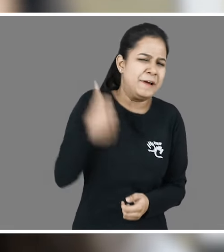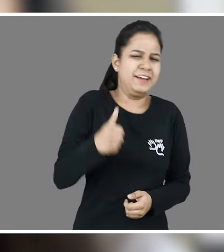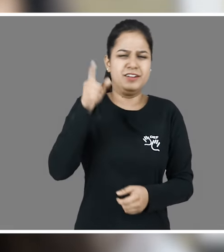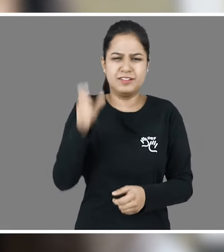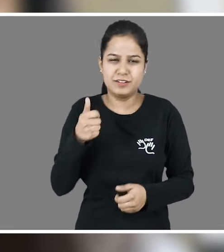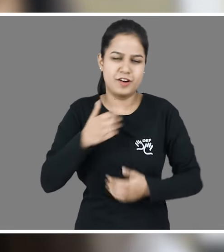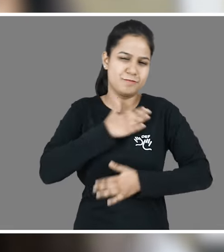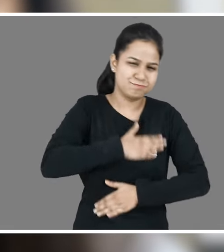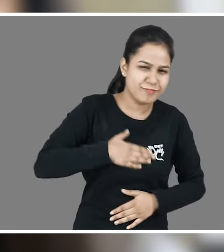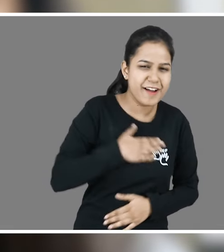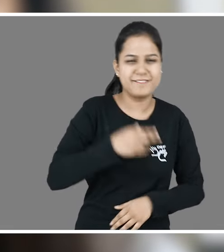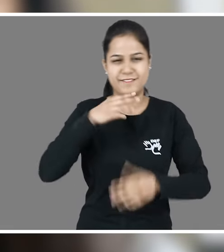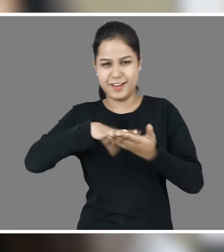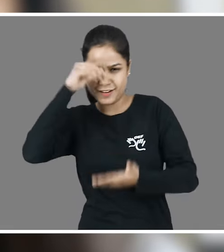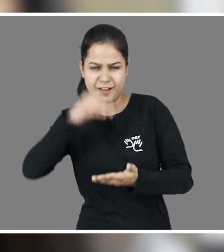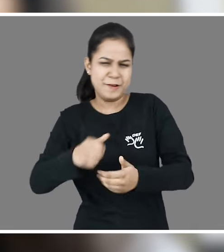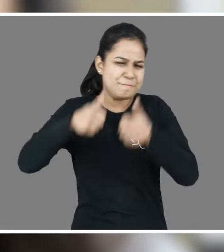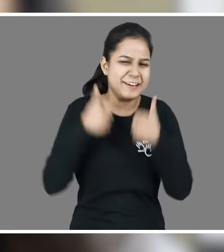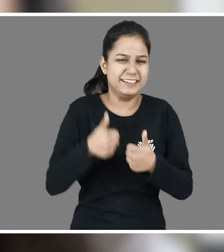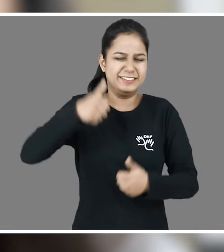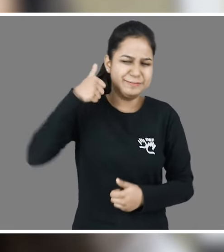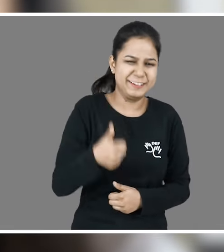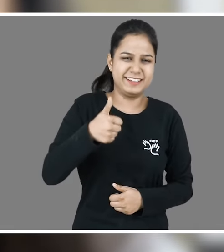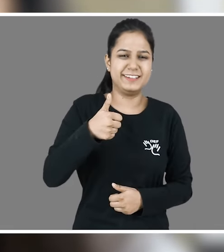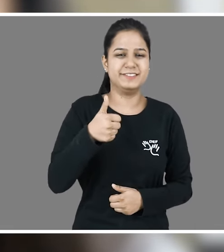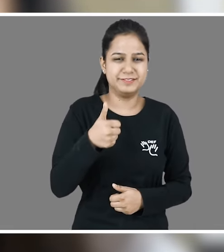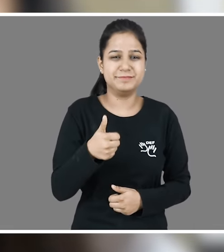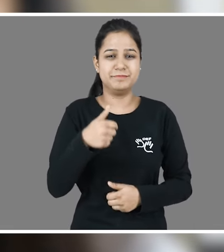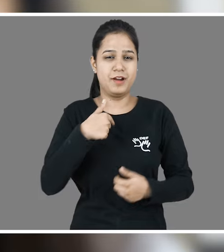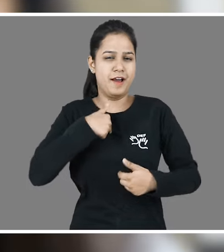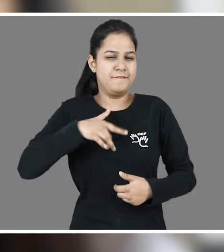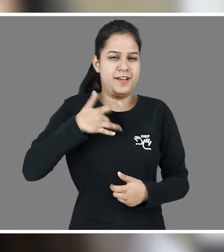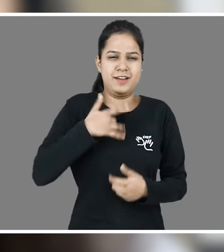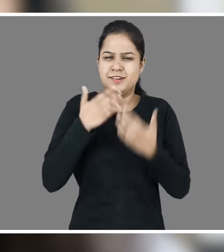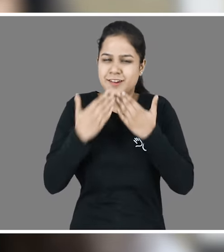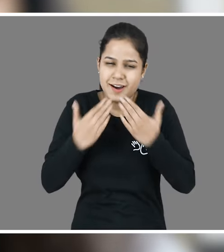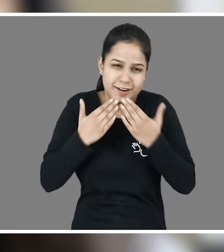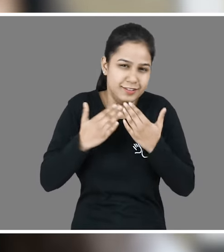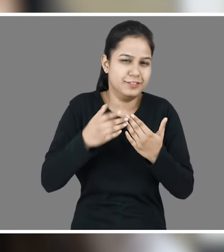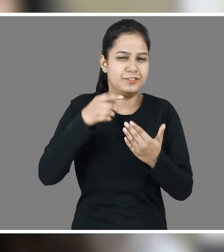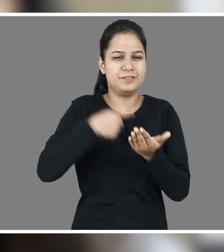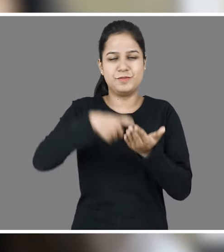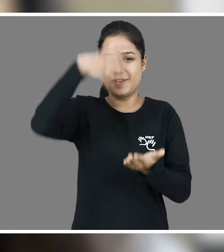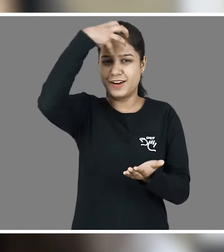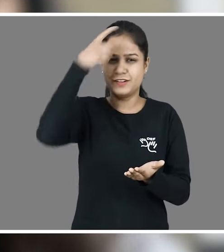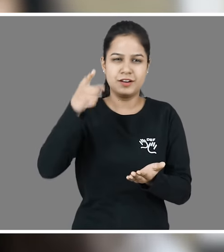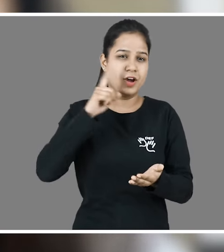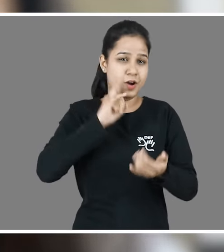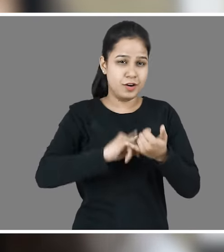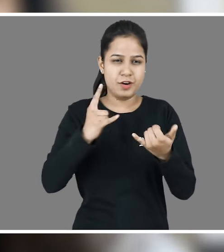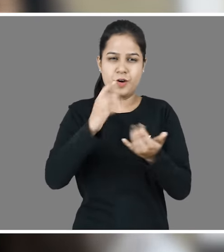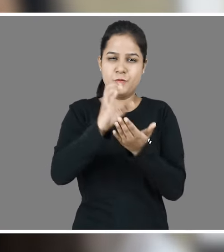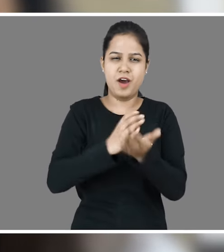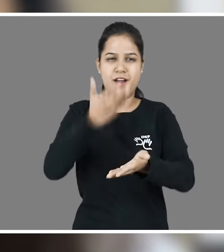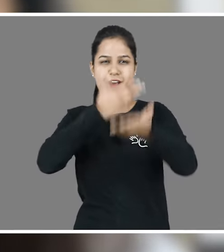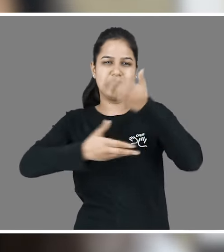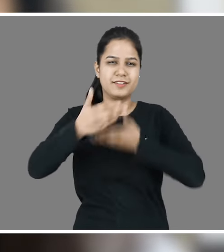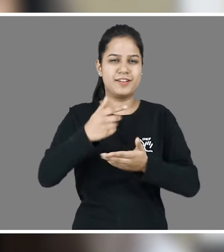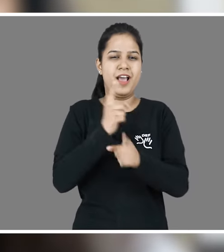extremely thankful to have him as my teacher for the Big Nerd course. And I would urge everybody to go and,